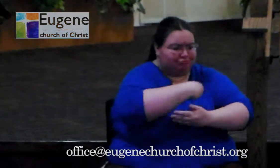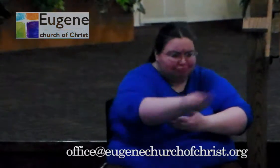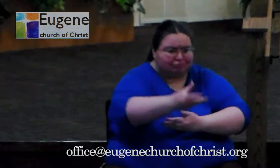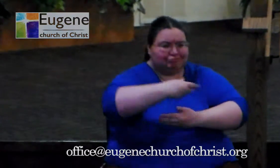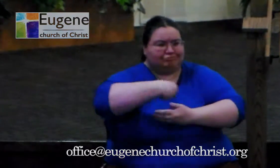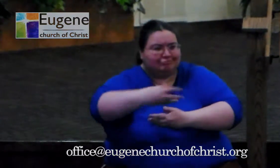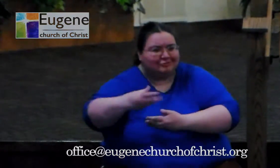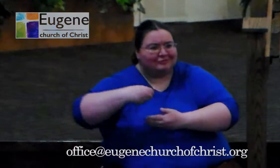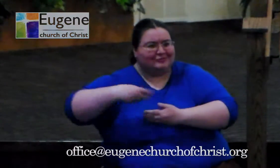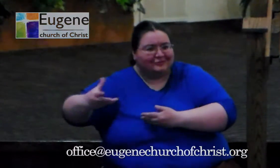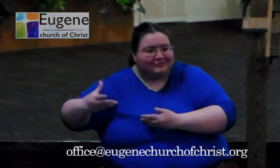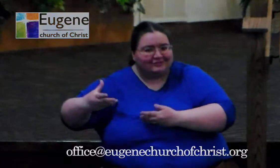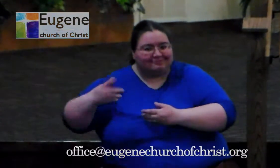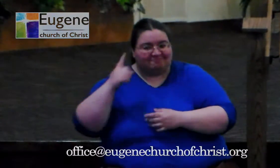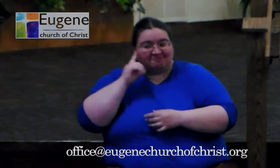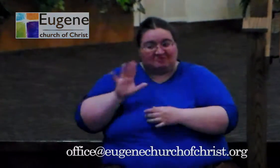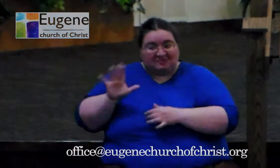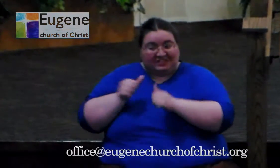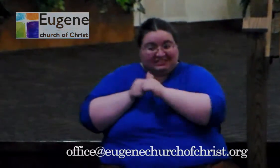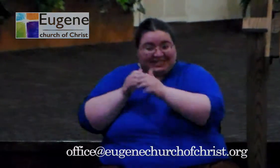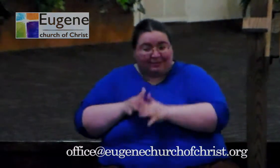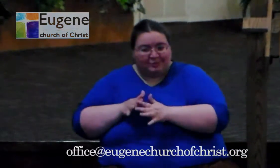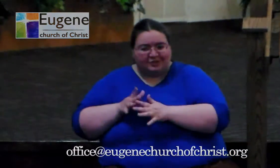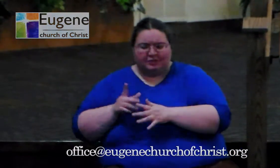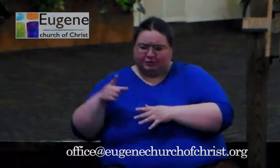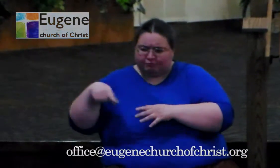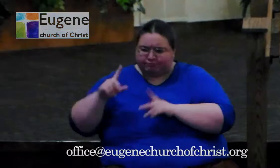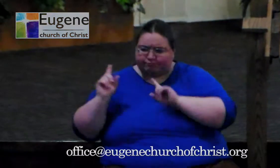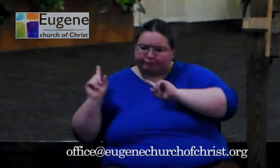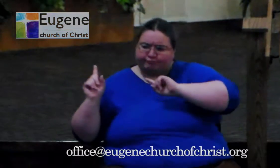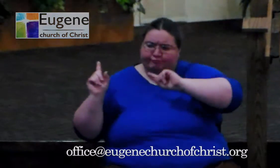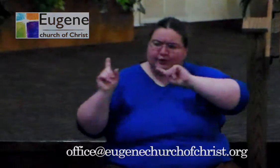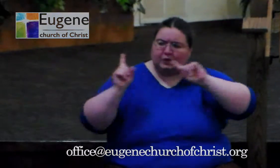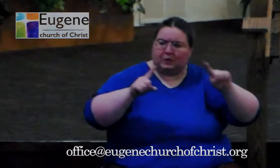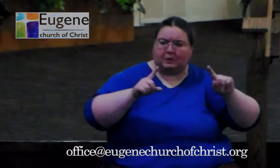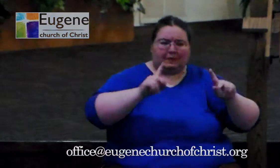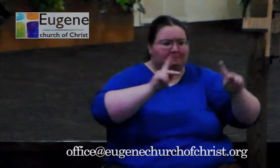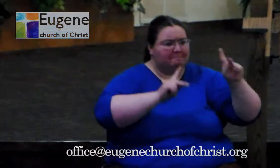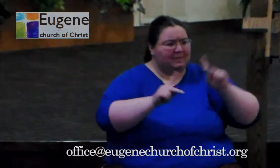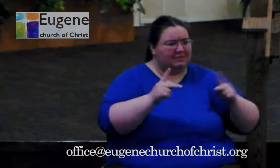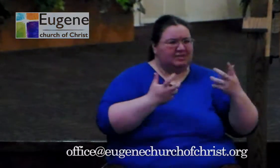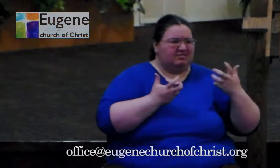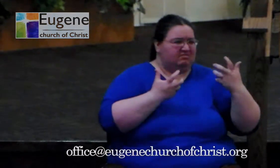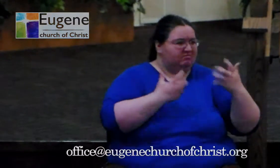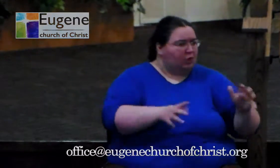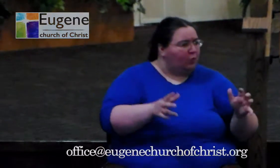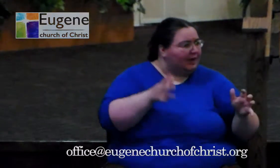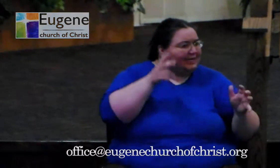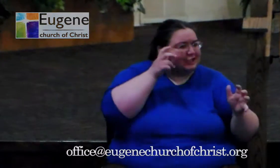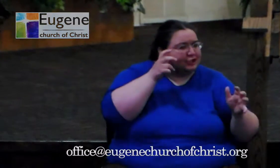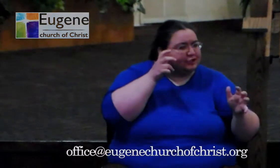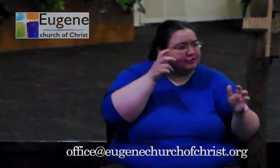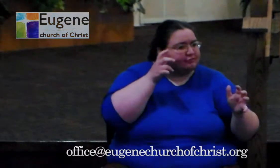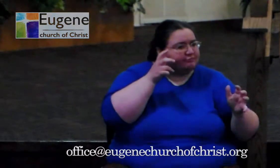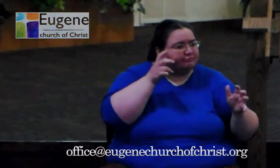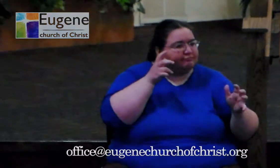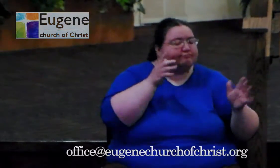and there are going to be people that don't want to hear this, and you shake the dust from your feet and you move on. And you keep telling